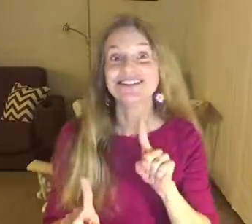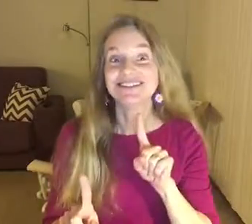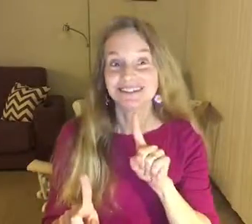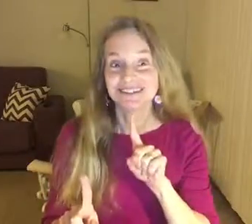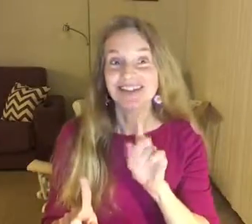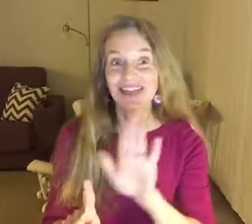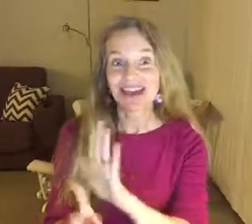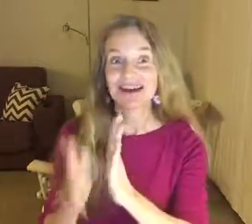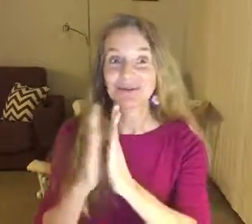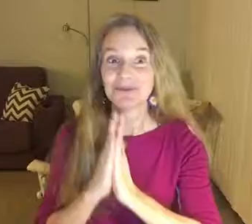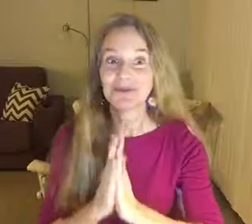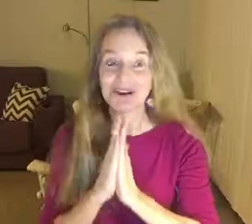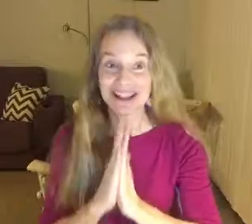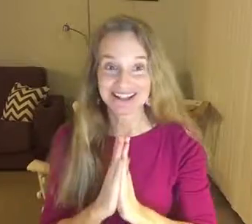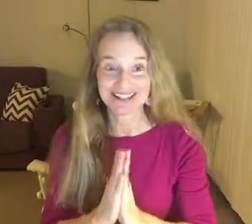their prayers.